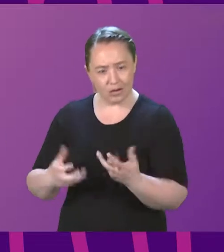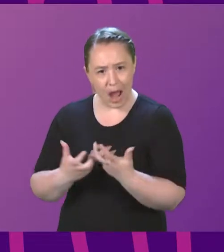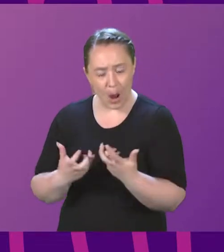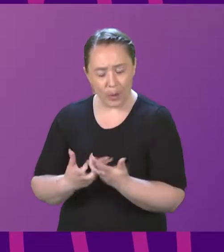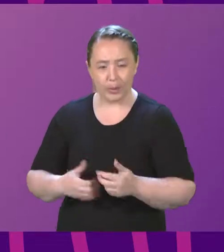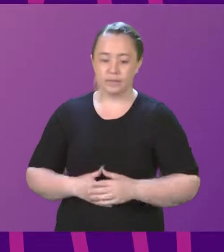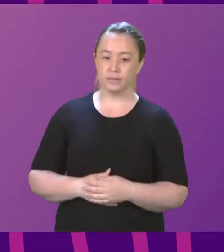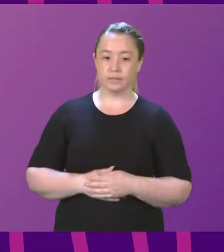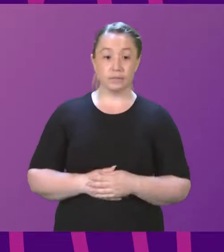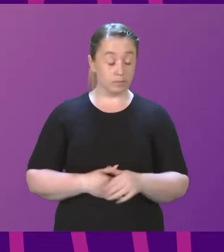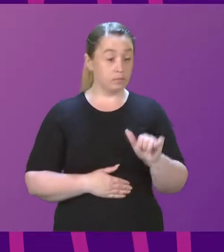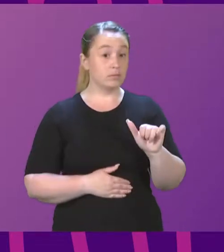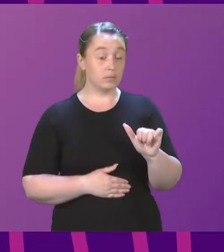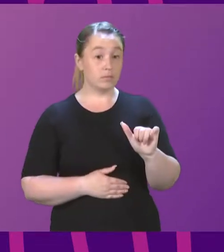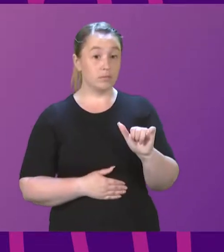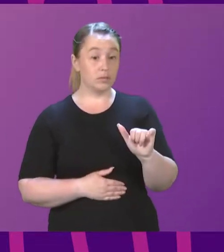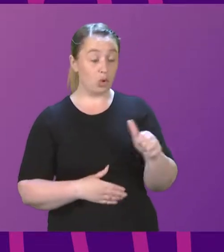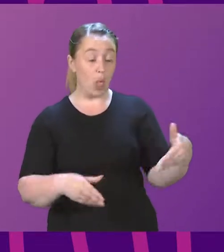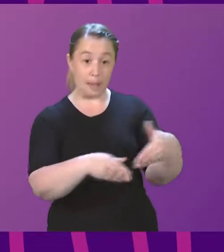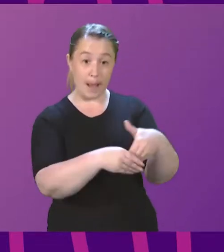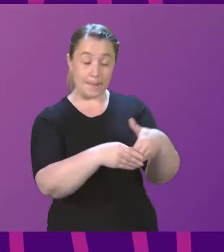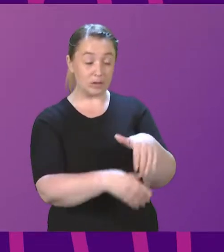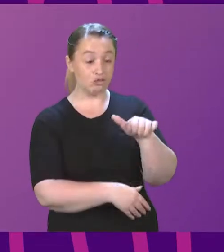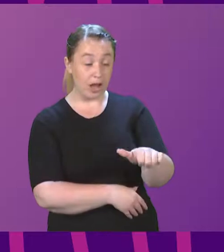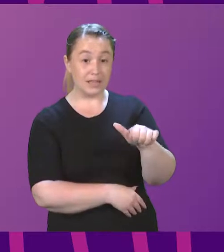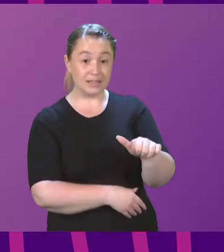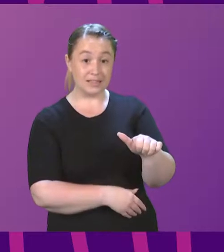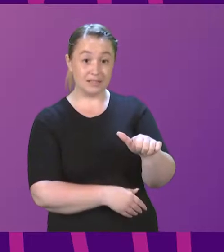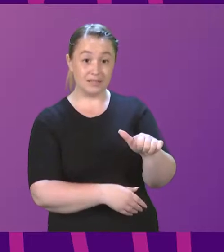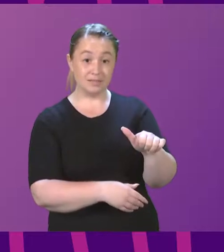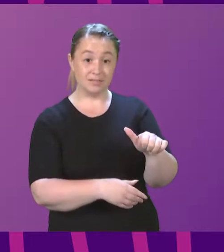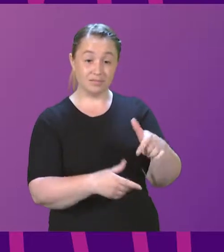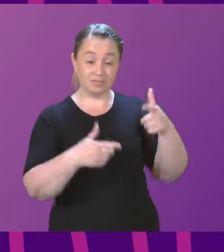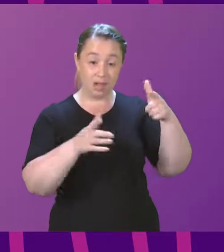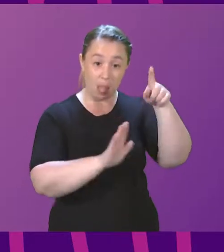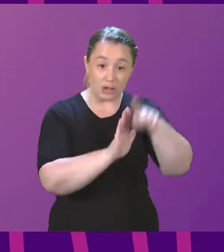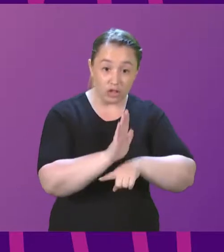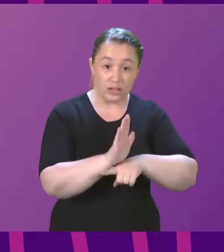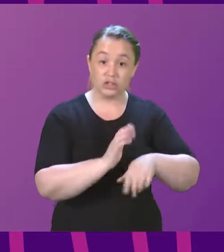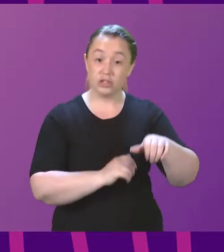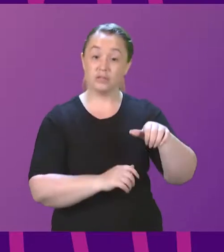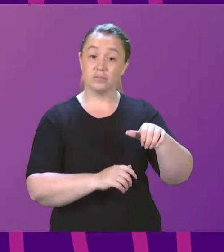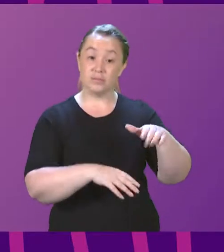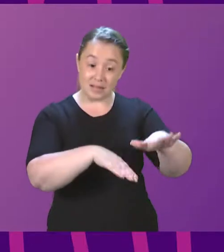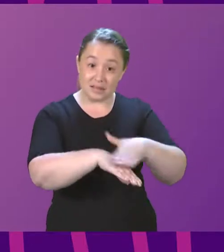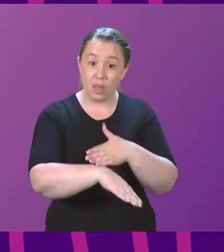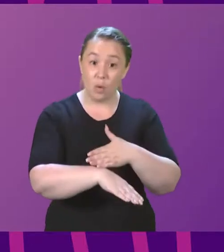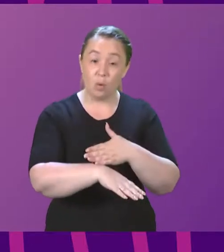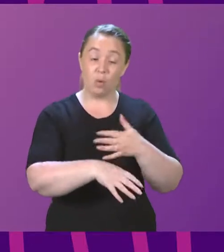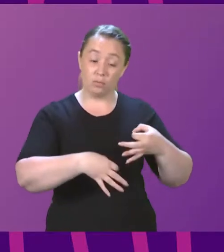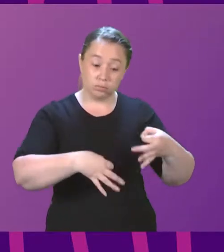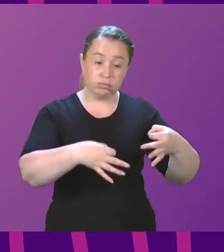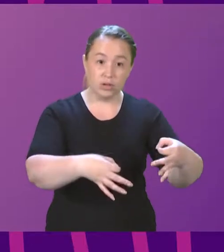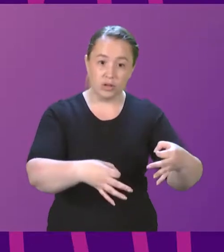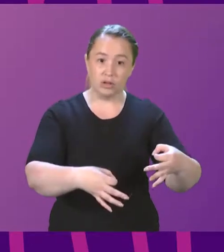So, absolutely, as the member says, legislation does take time, and we discussed it at yesterday's summit, finding shorter-term solutions that